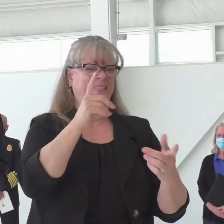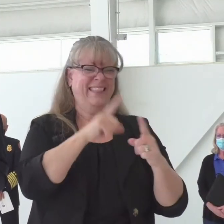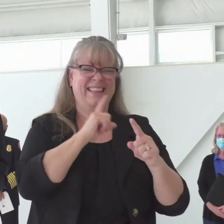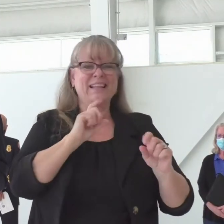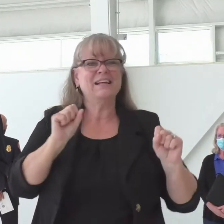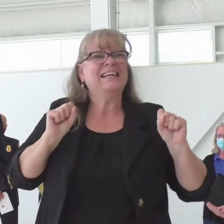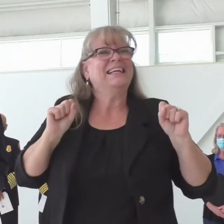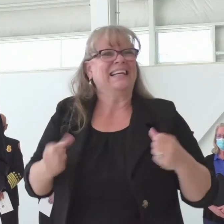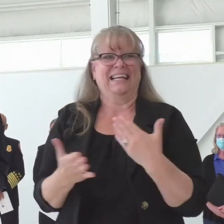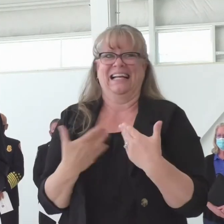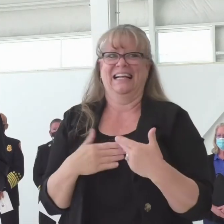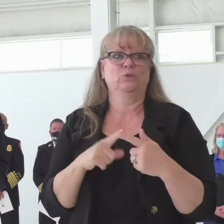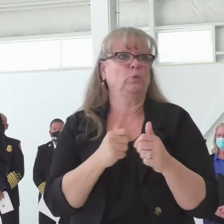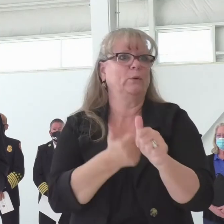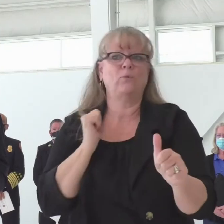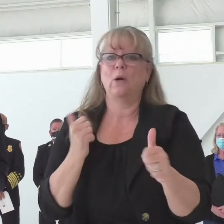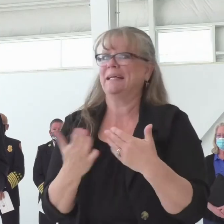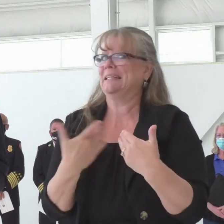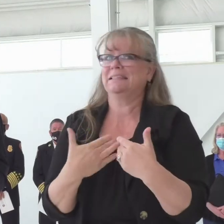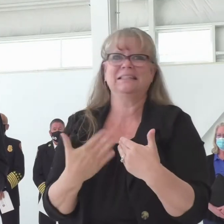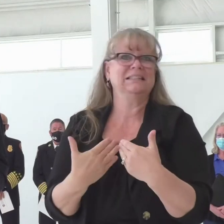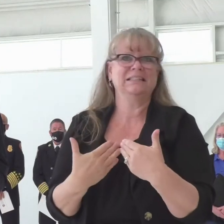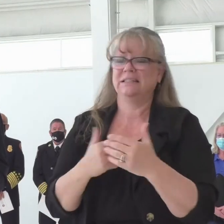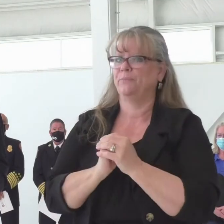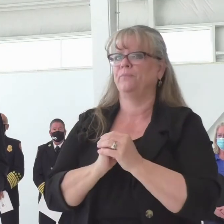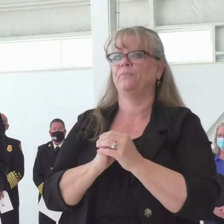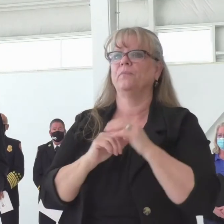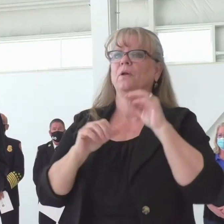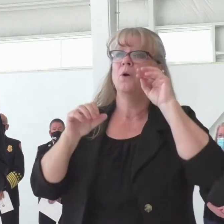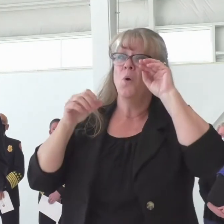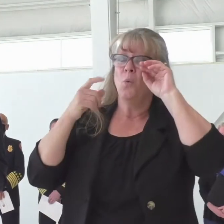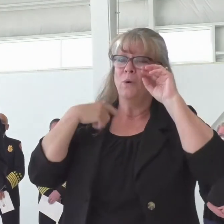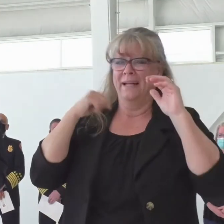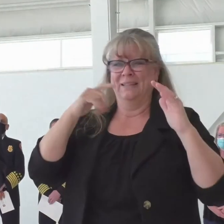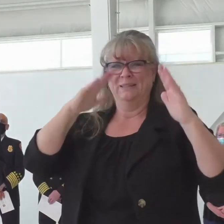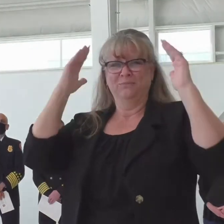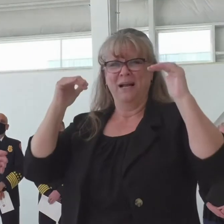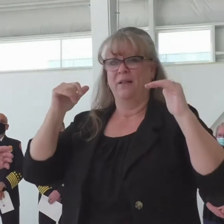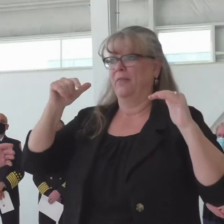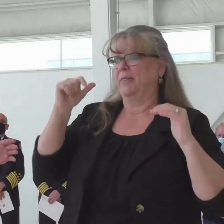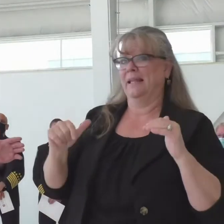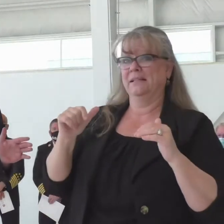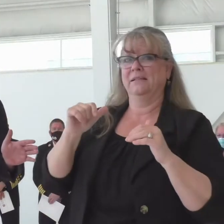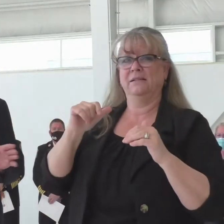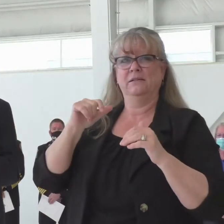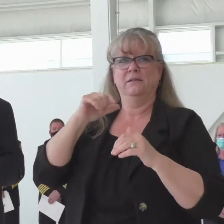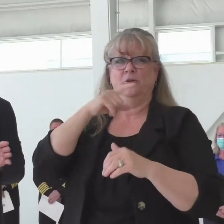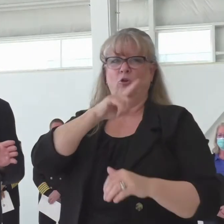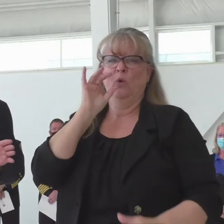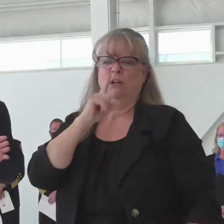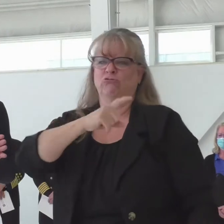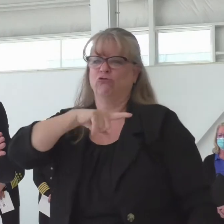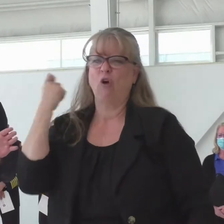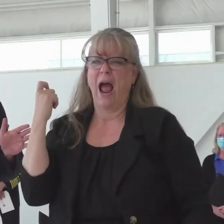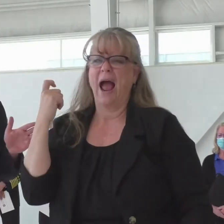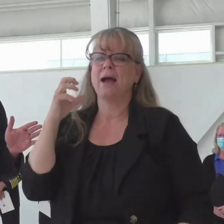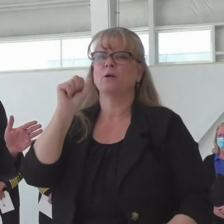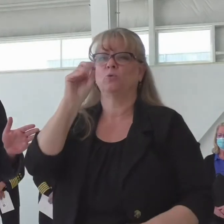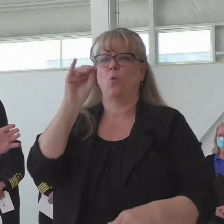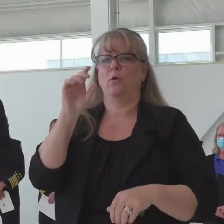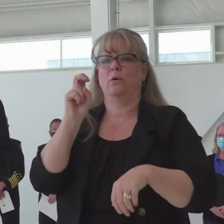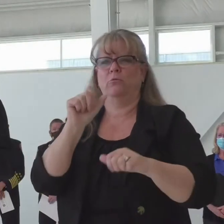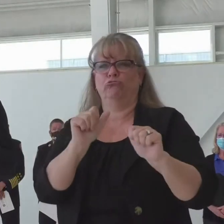And we expect dry conditions to make fire season especially challenging. The true nature of this fire season